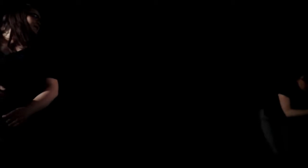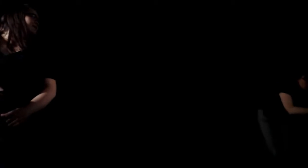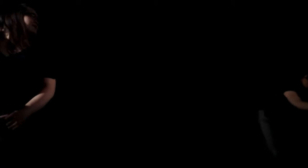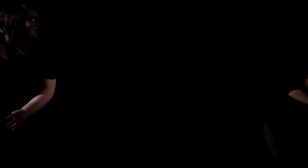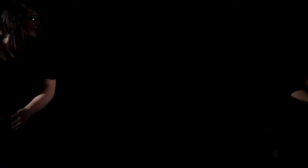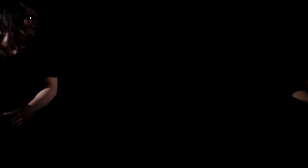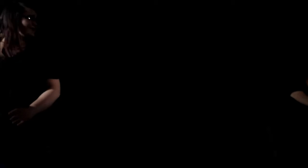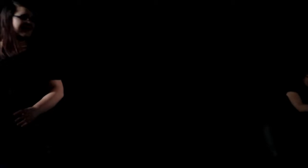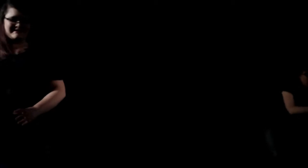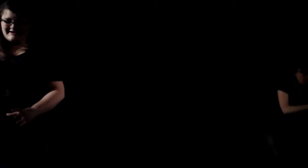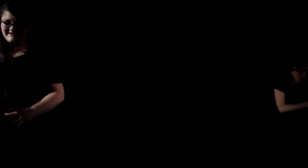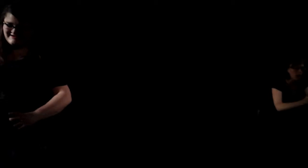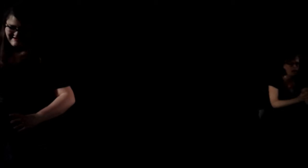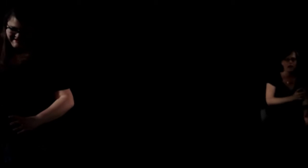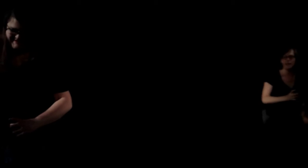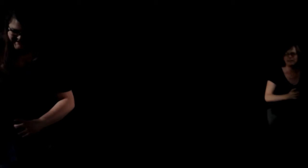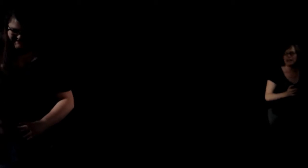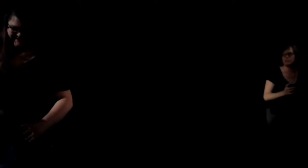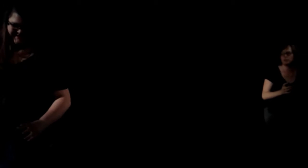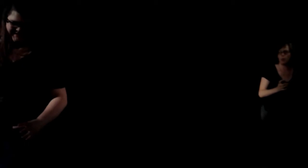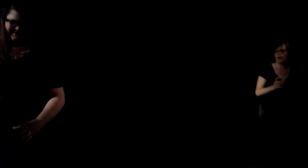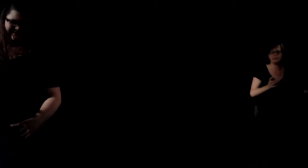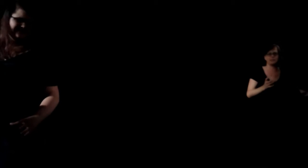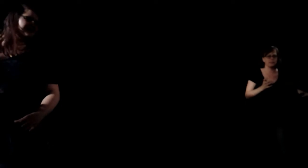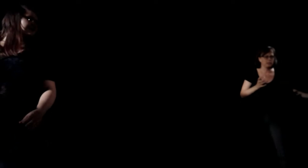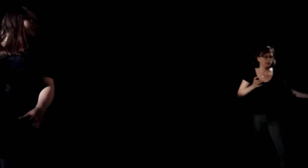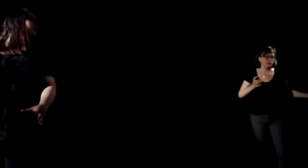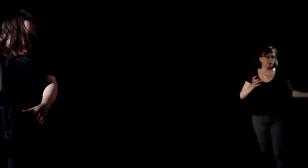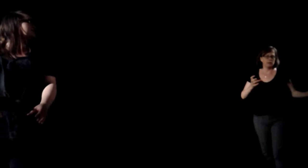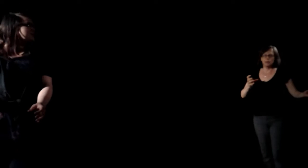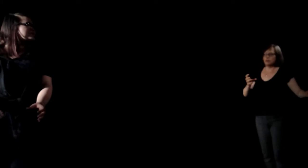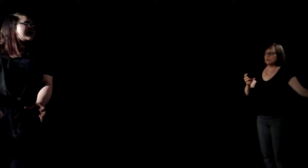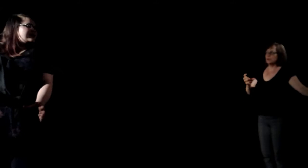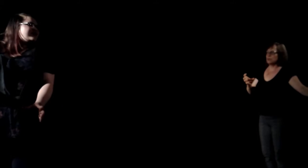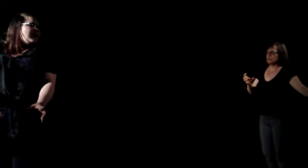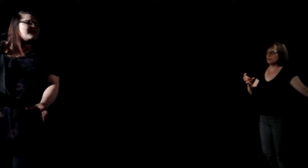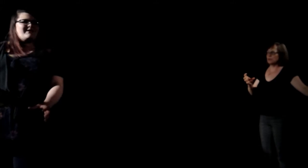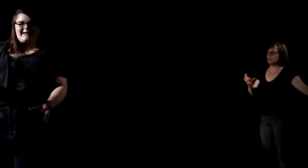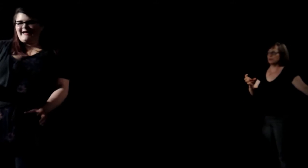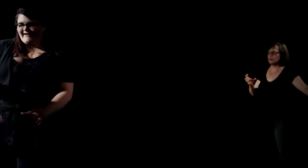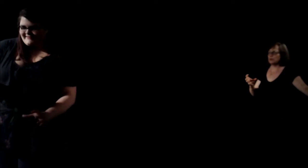So come on, guess what I did? I guessed twice. You made a joke. Really guess.